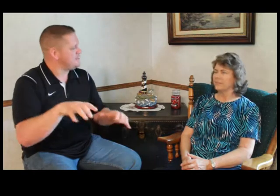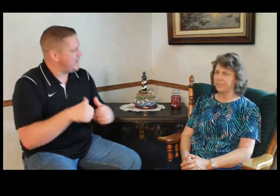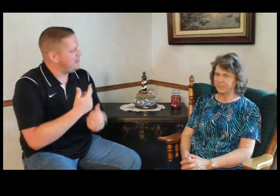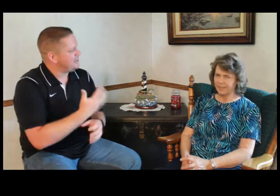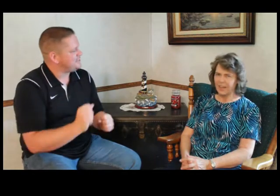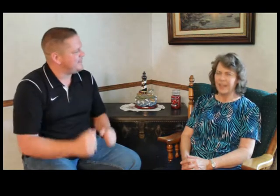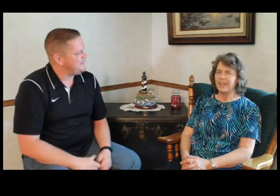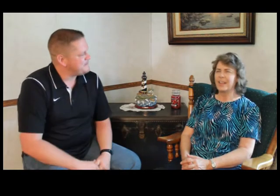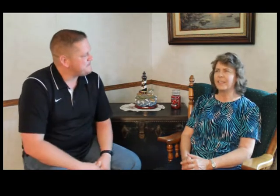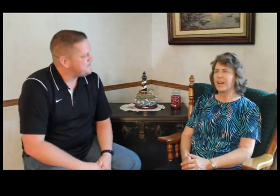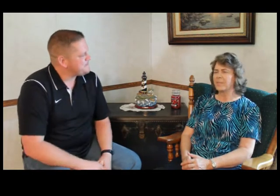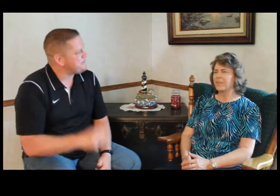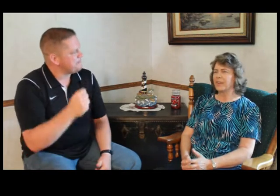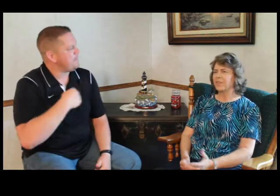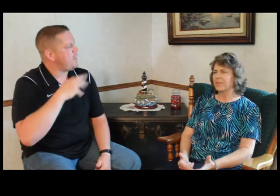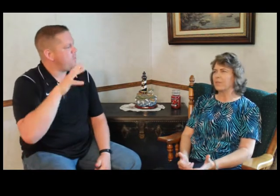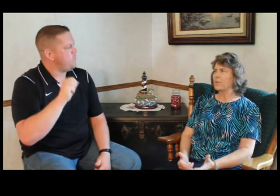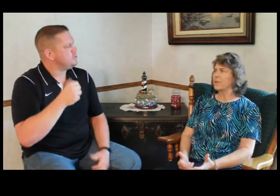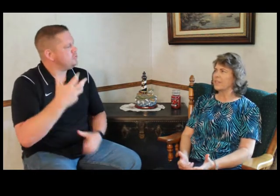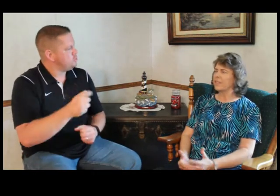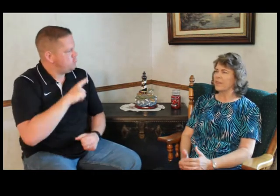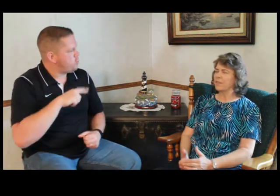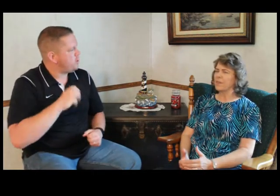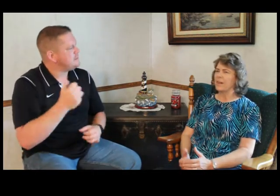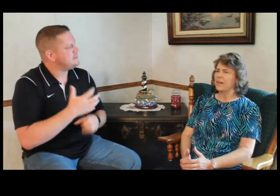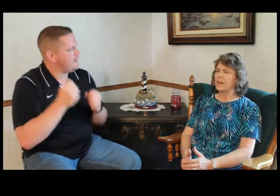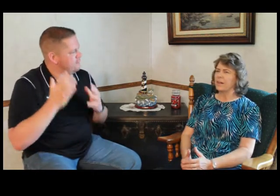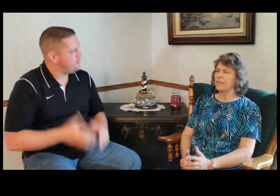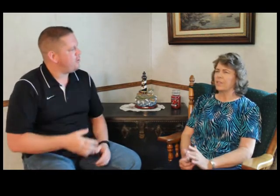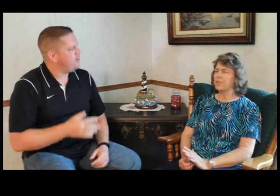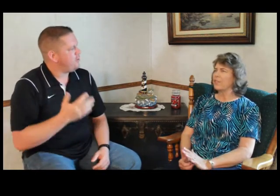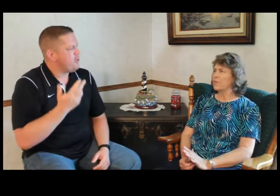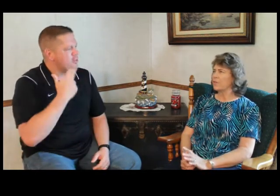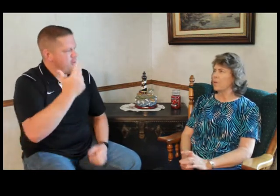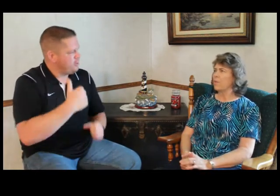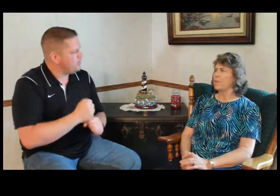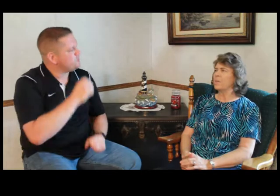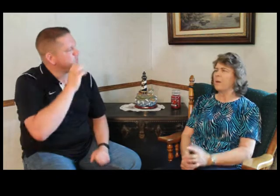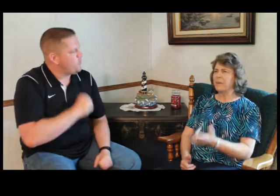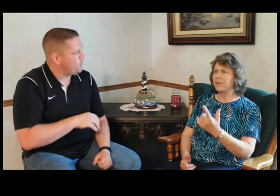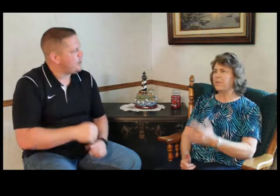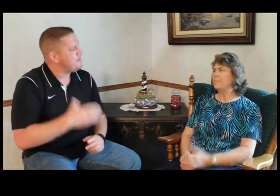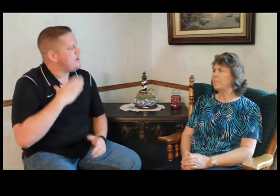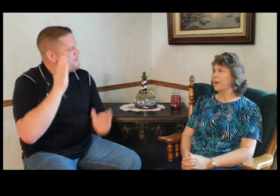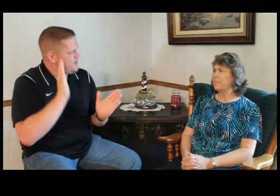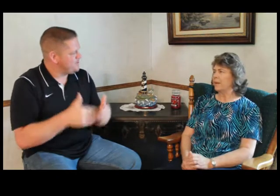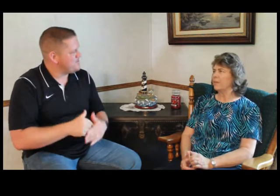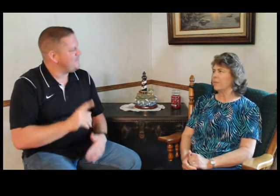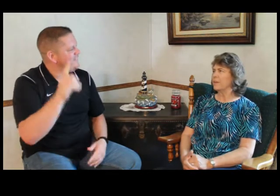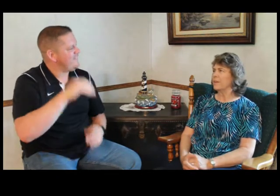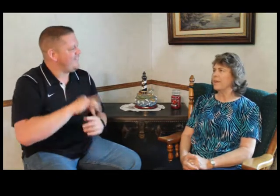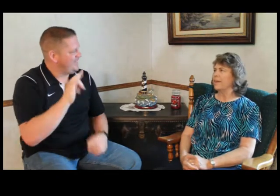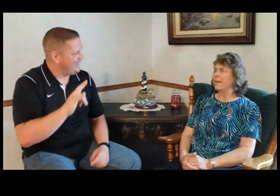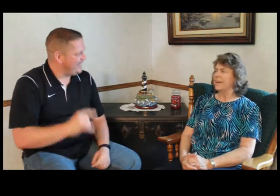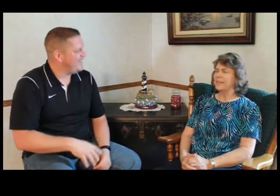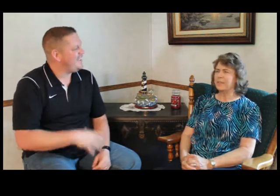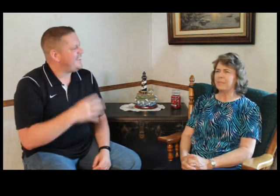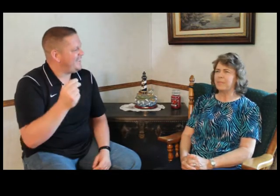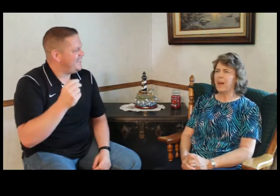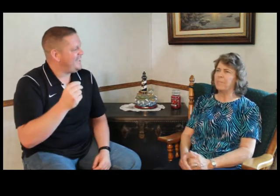how you got saved. Yes, I trust the Lord as a Savior. I was 13 years old in my bedroom up in Illinois. And I had